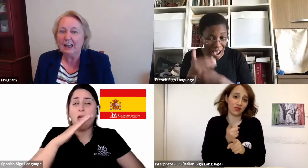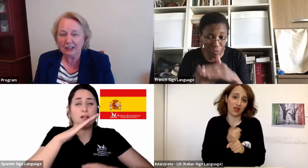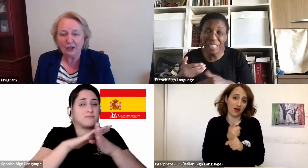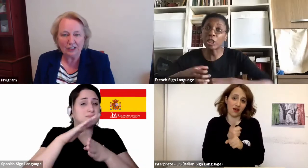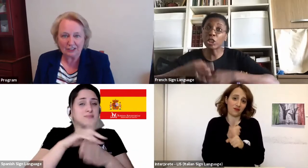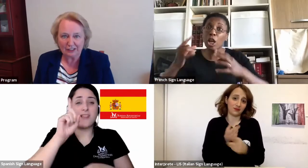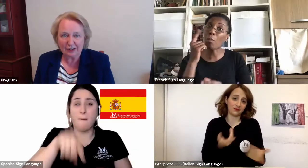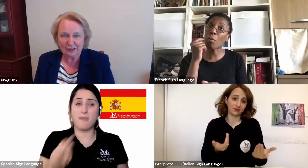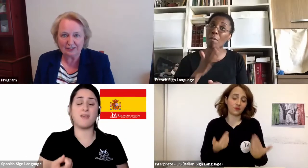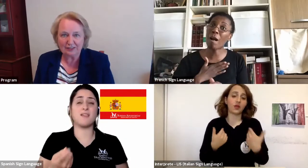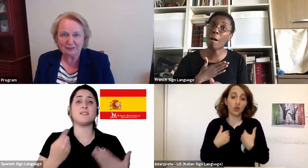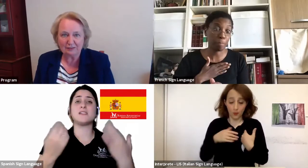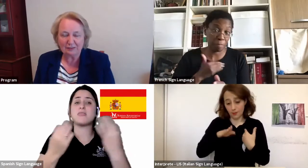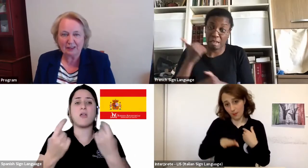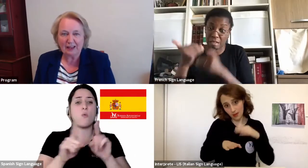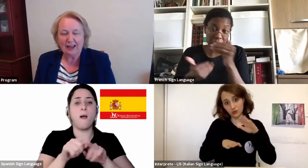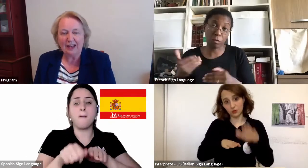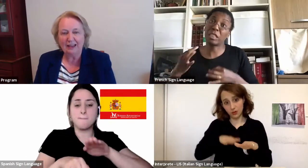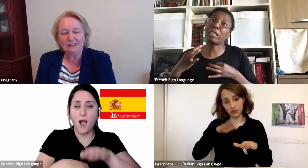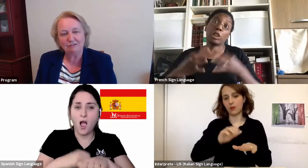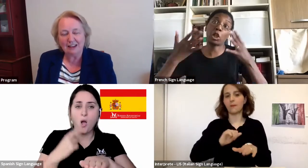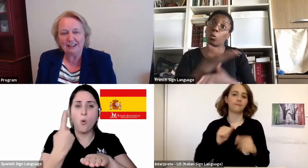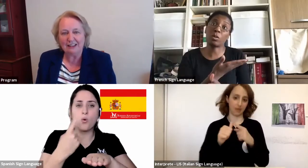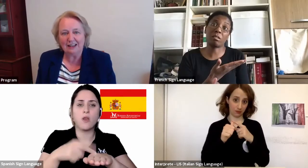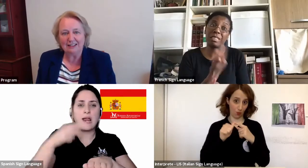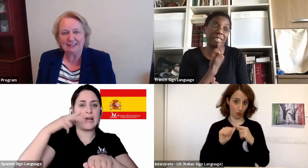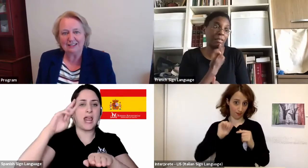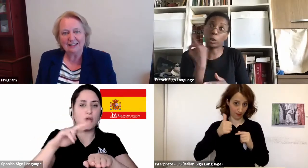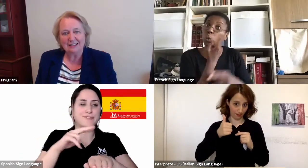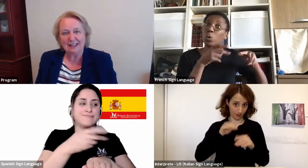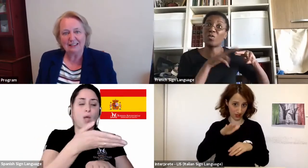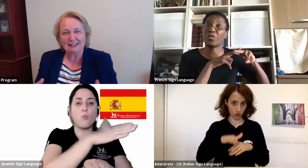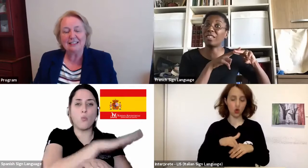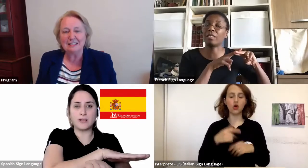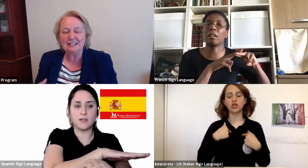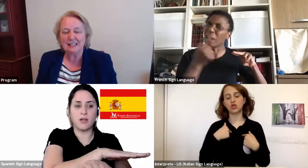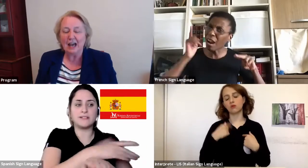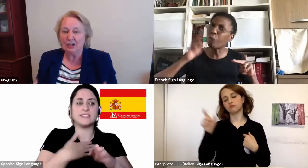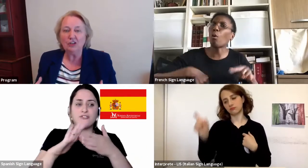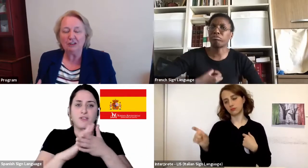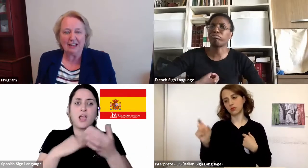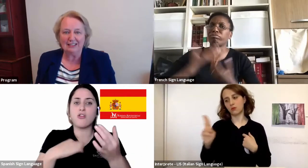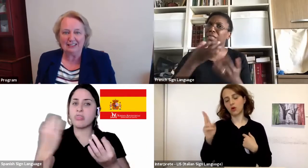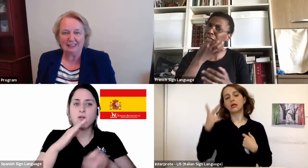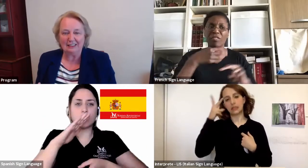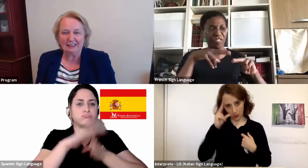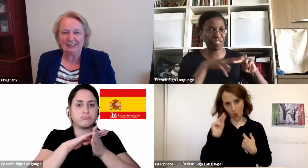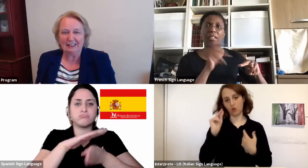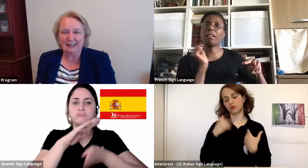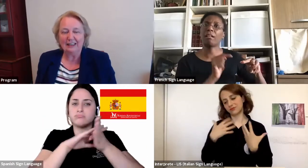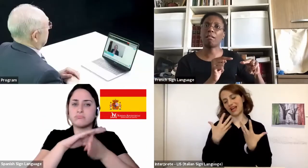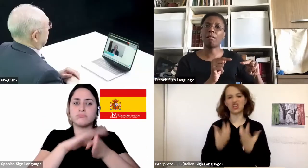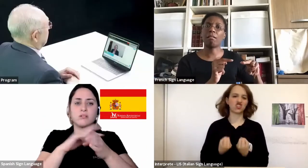acknowledge the loss and to recognize that this is a new reality.